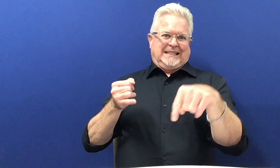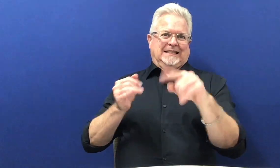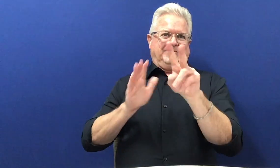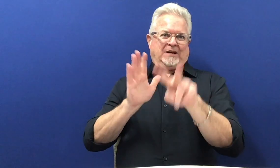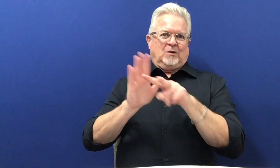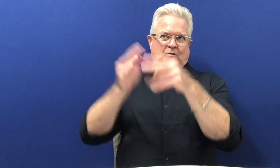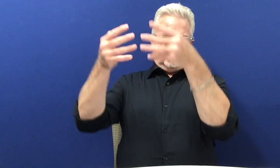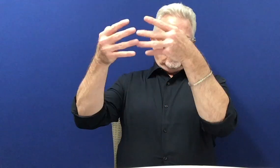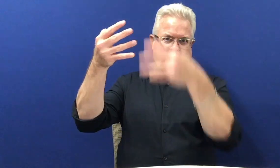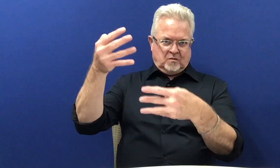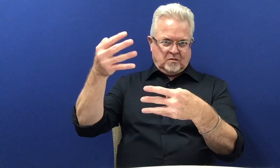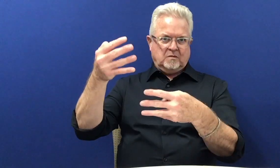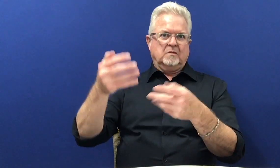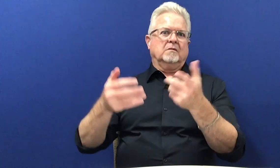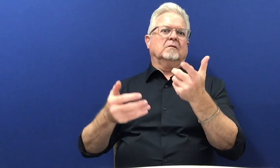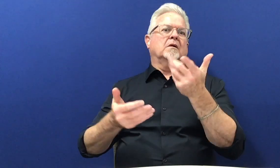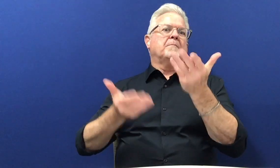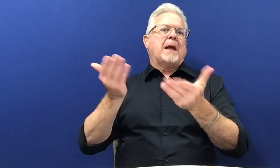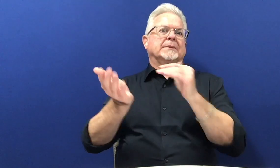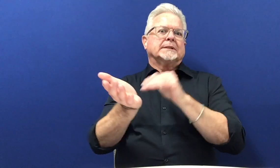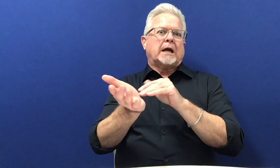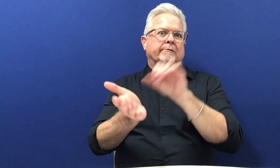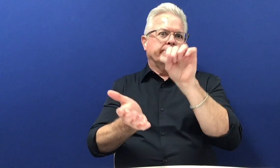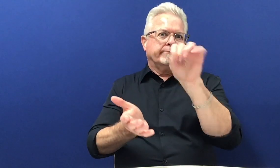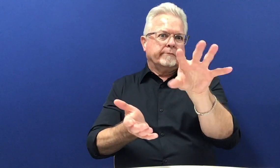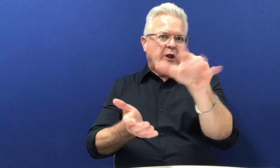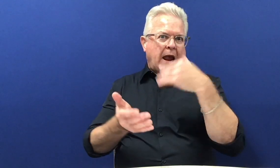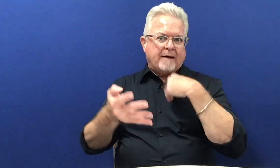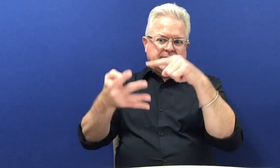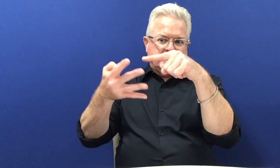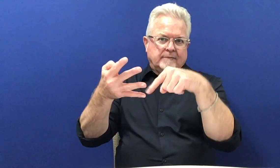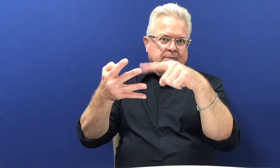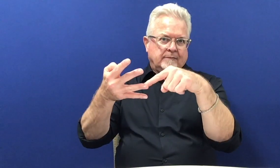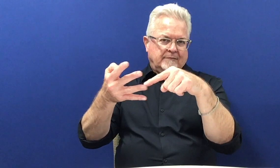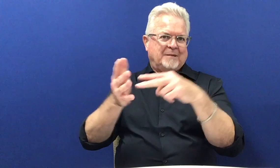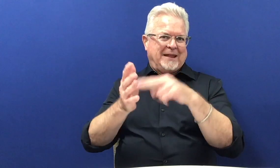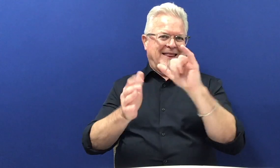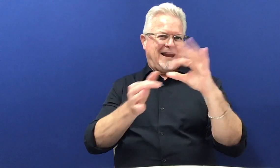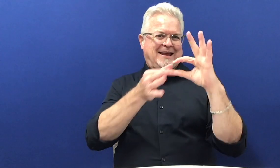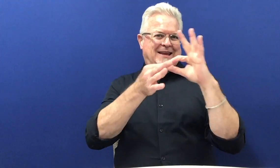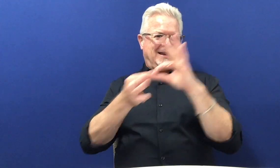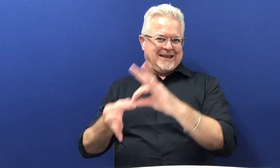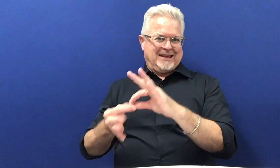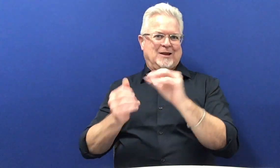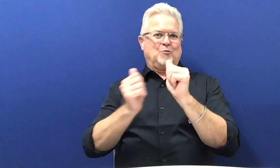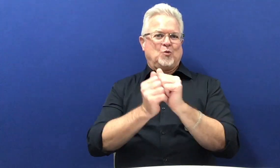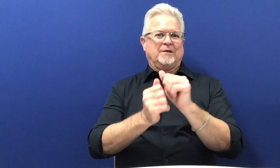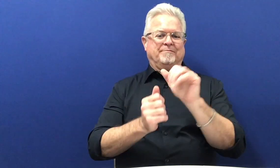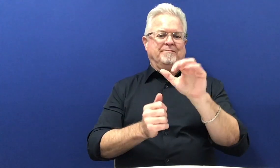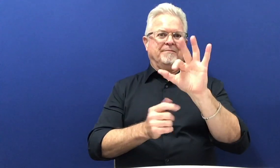for you at the very end of this presentation. Because your doctor might have told you that you have one of these illnesses